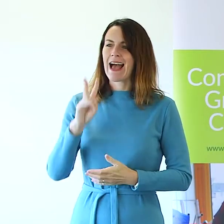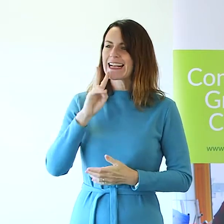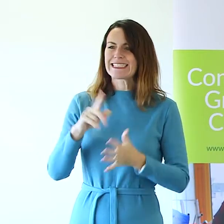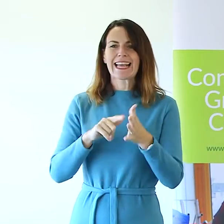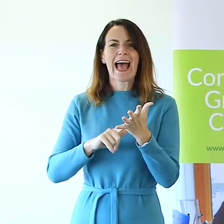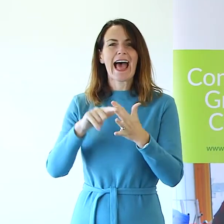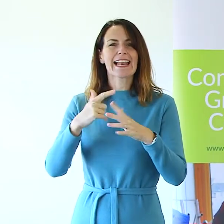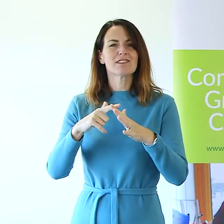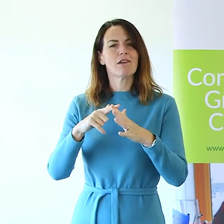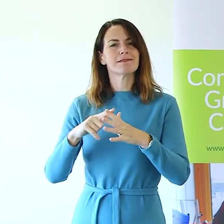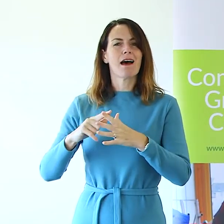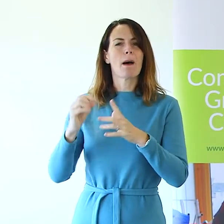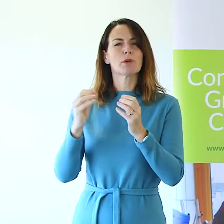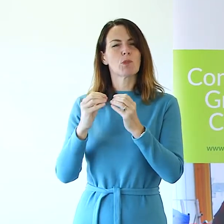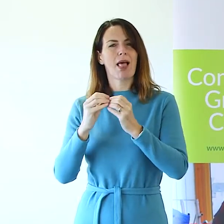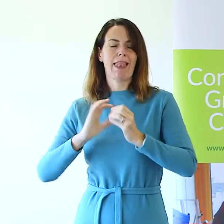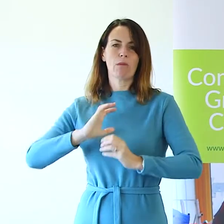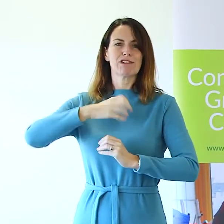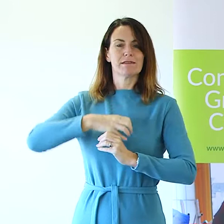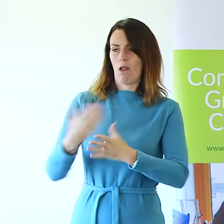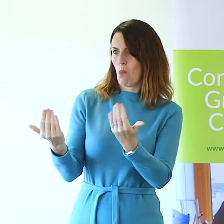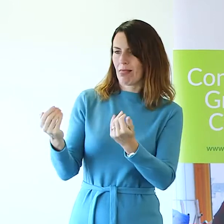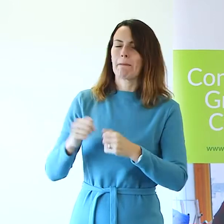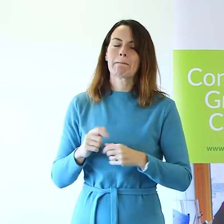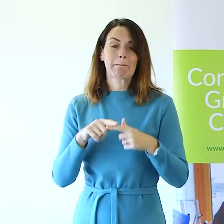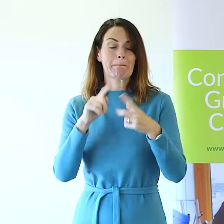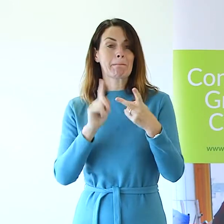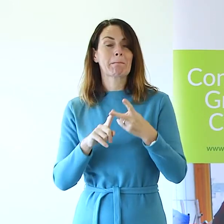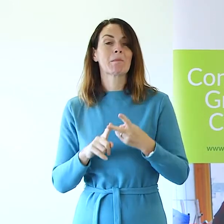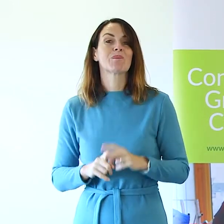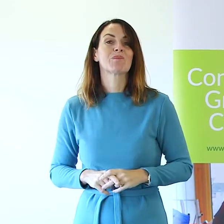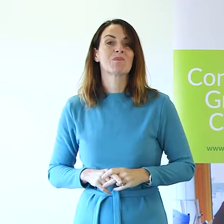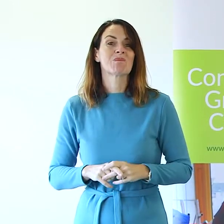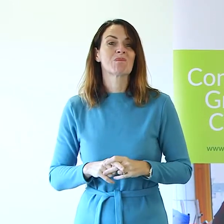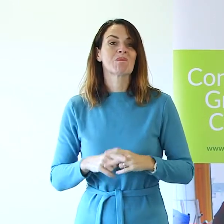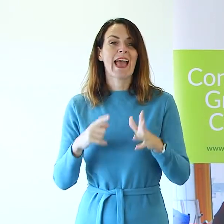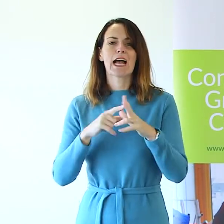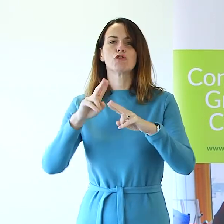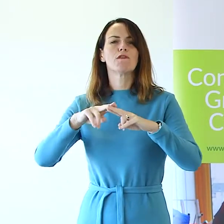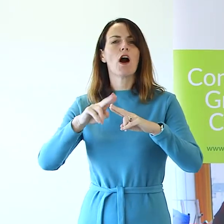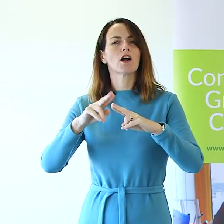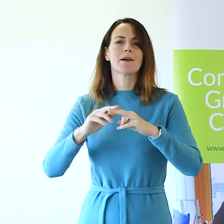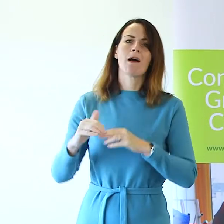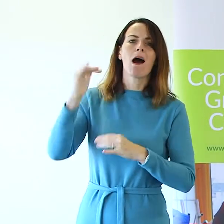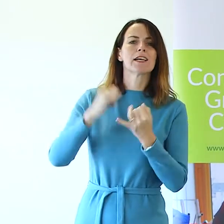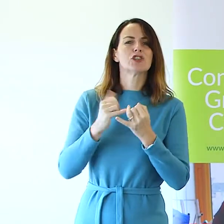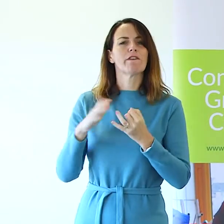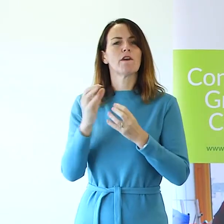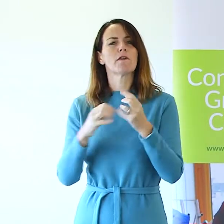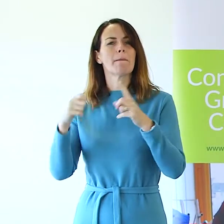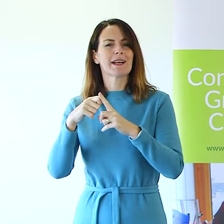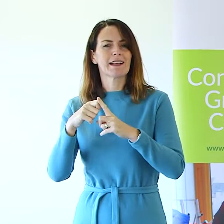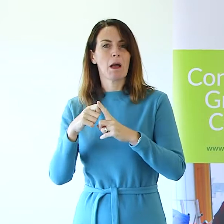Alexander Boswell, our President. You're very, very welcome. Welcome to Andrew Farcombe, the High Sheriff of Buckingham.